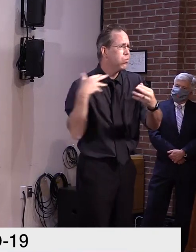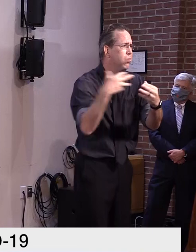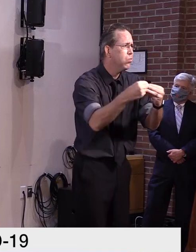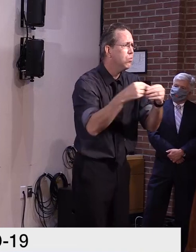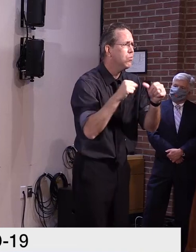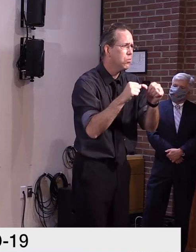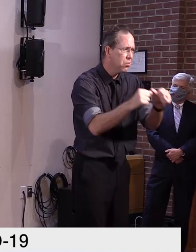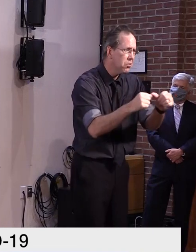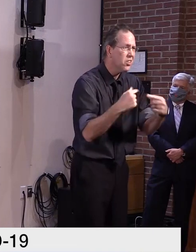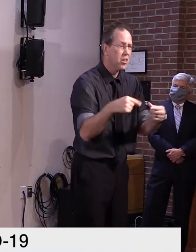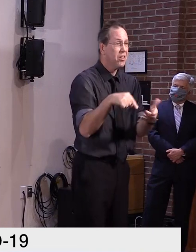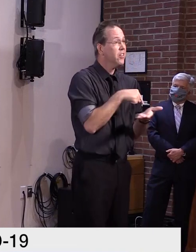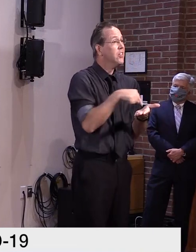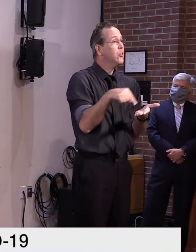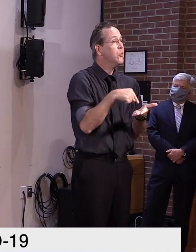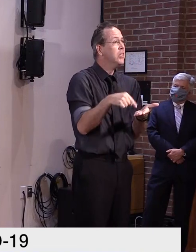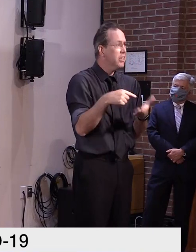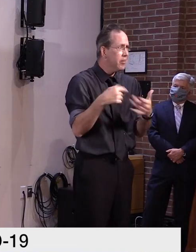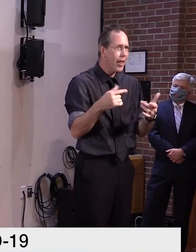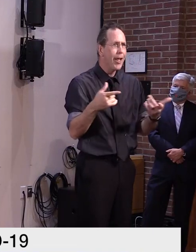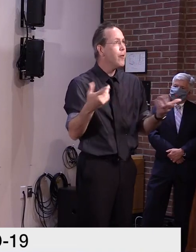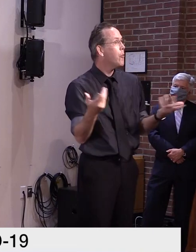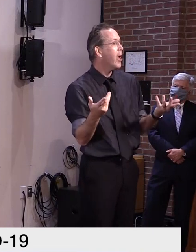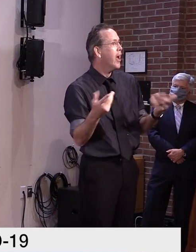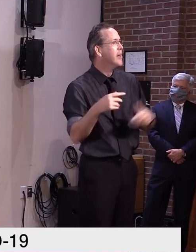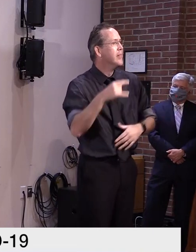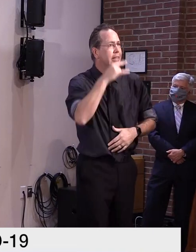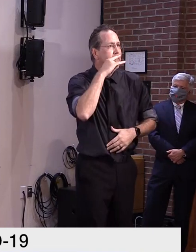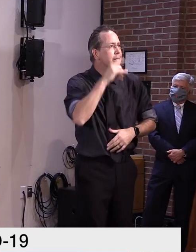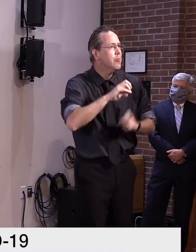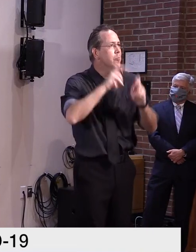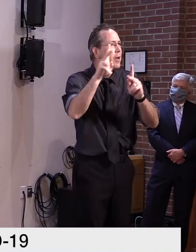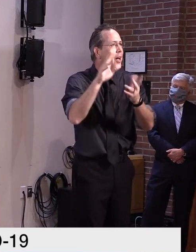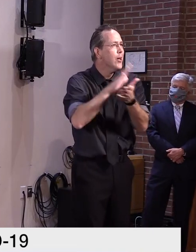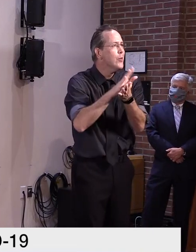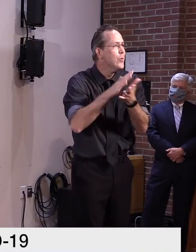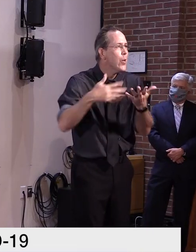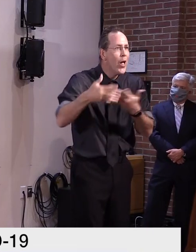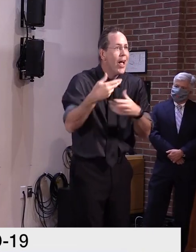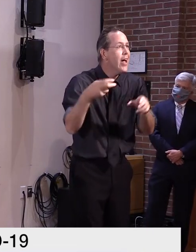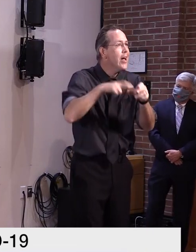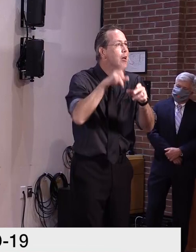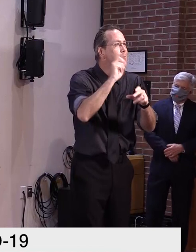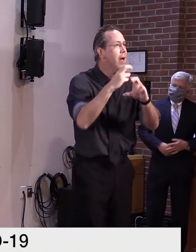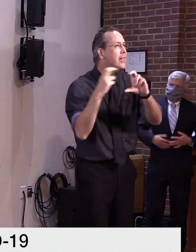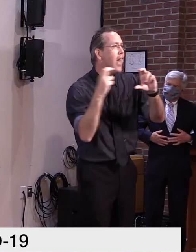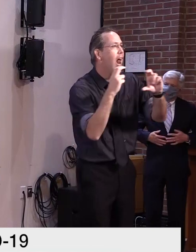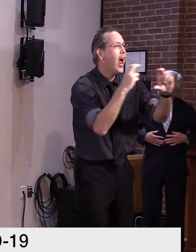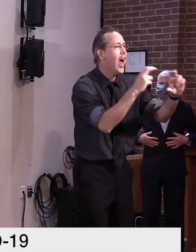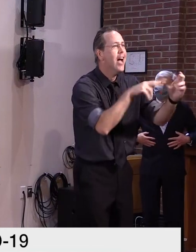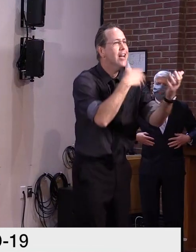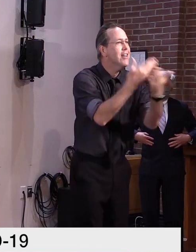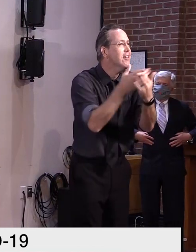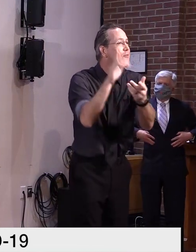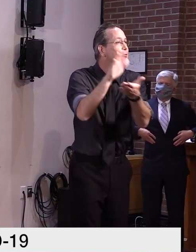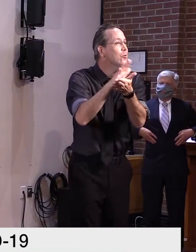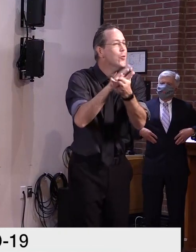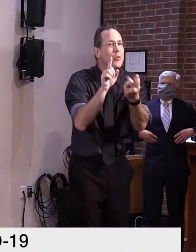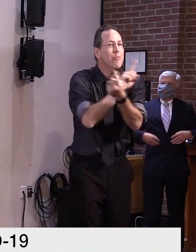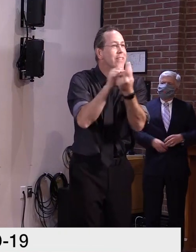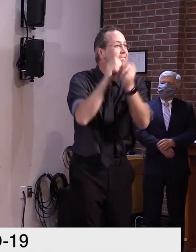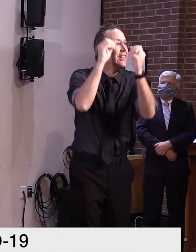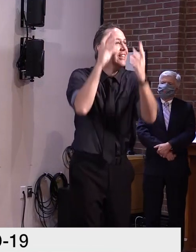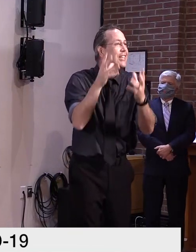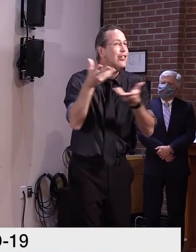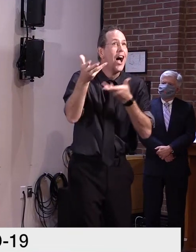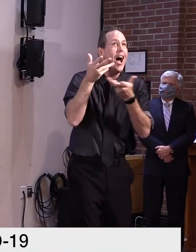we were able to see excited kids get on buses so they could physically go to school, see their friends, and learn from